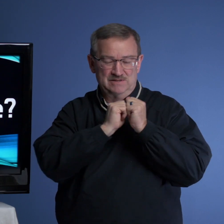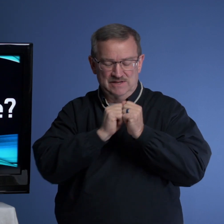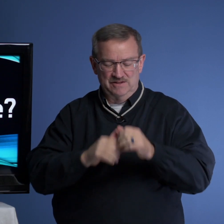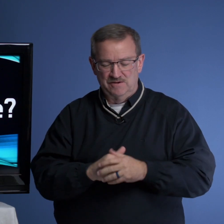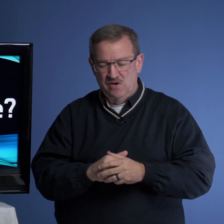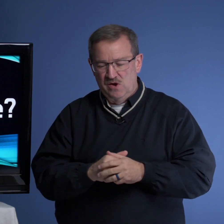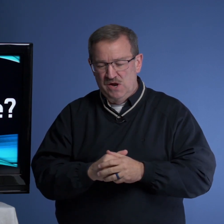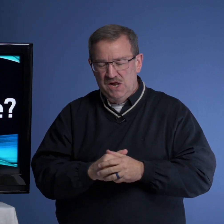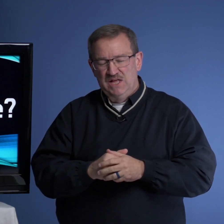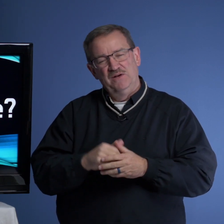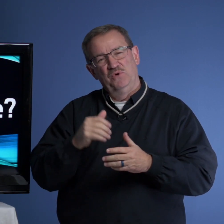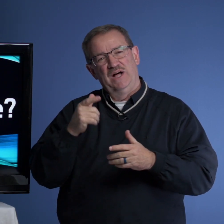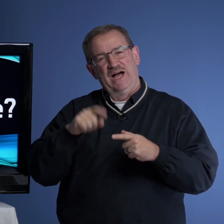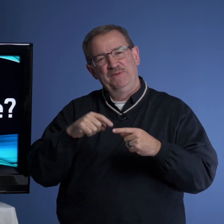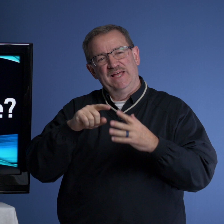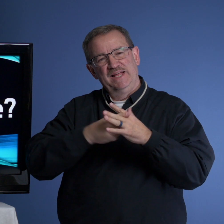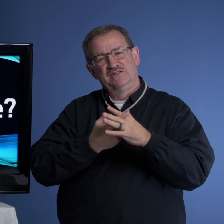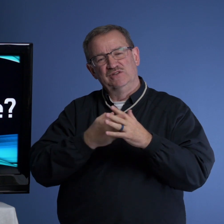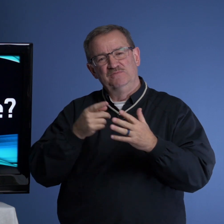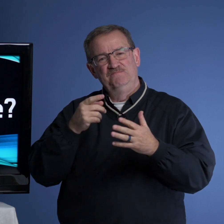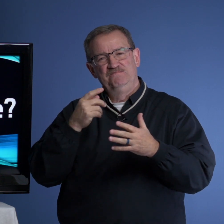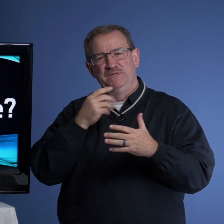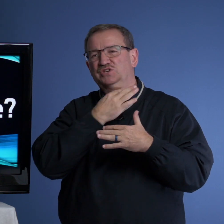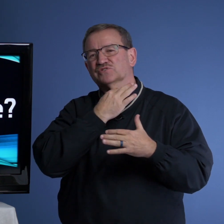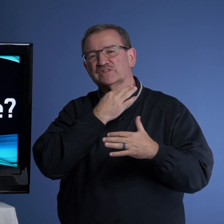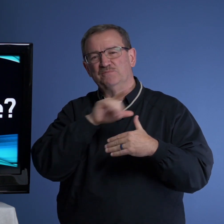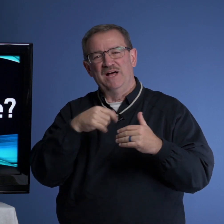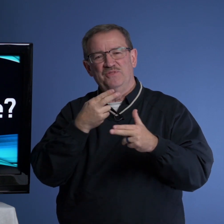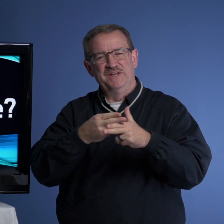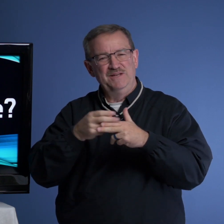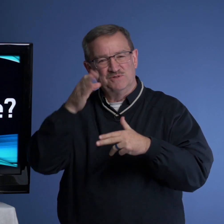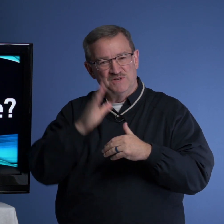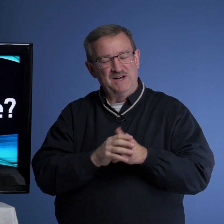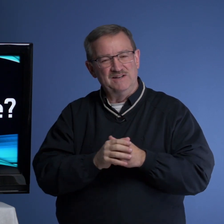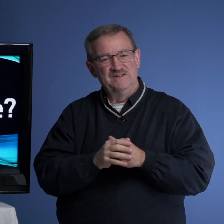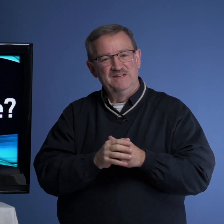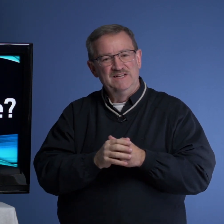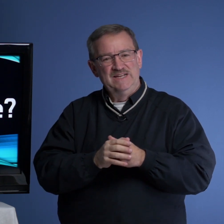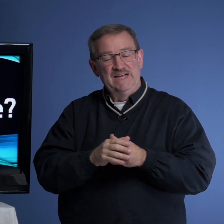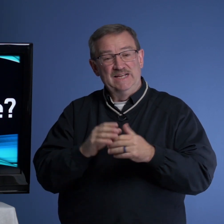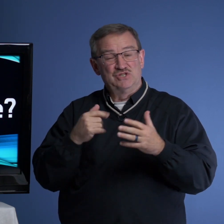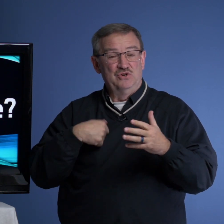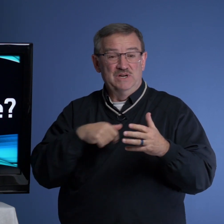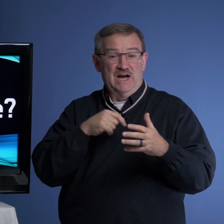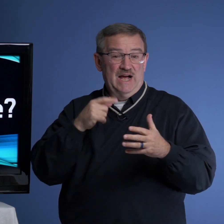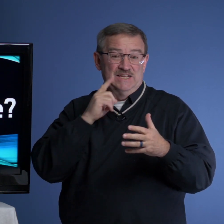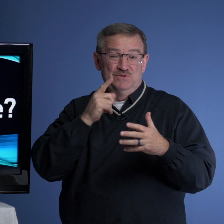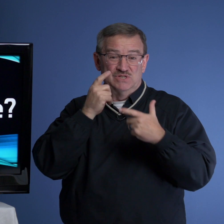together. Well, I began to be curious about the names of God. And so it was